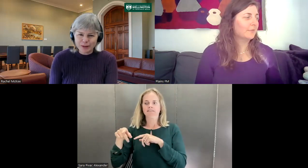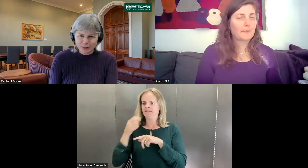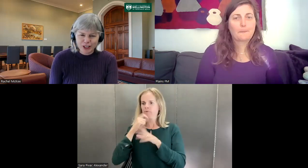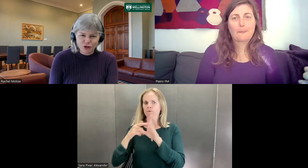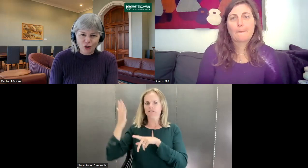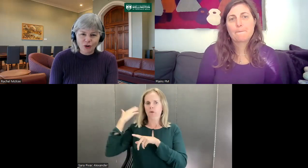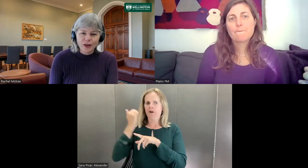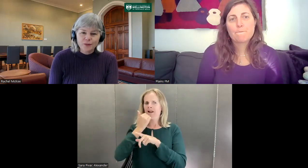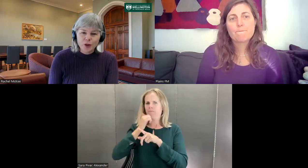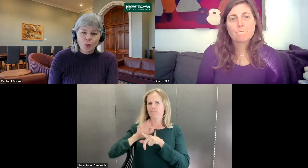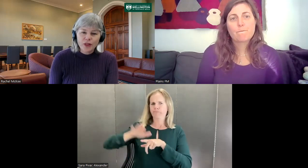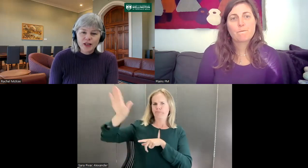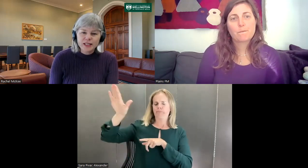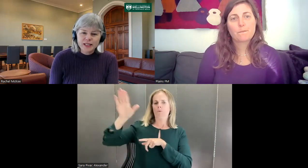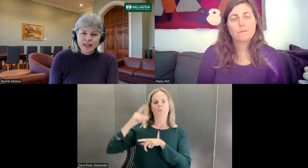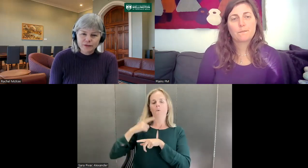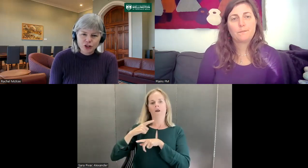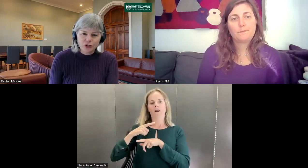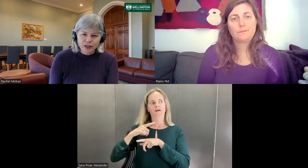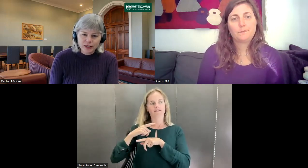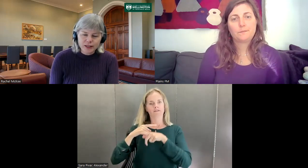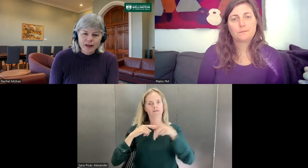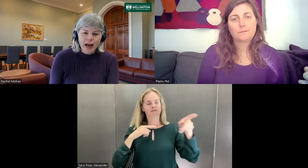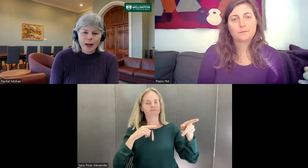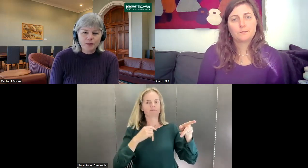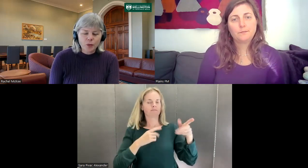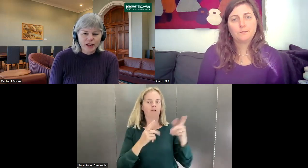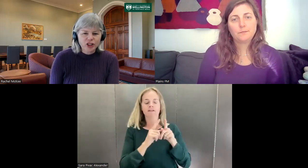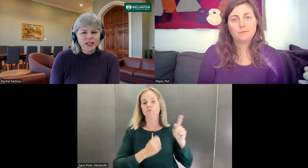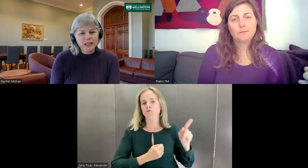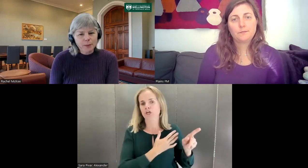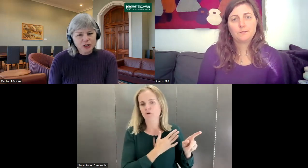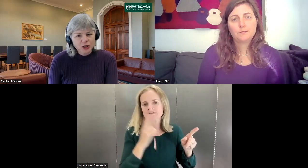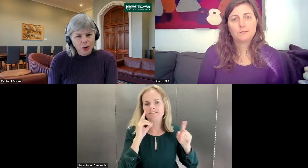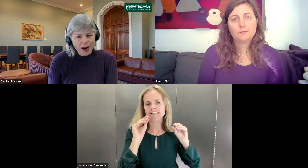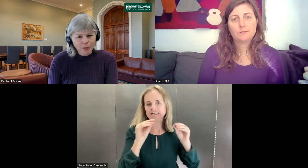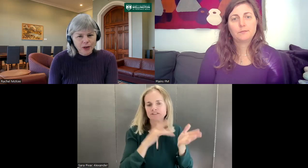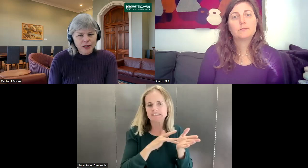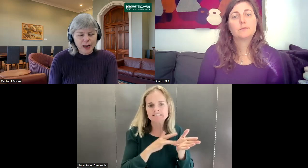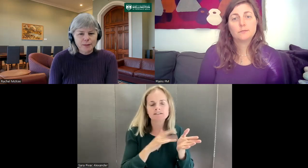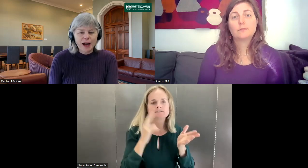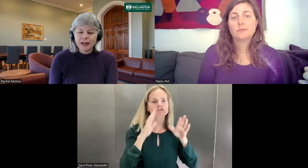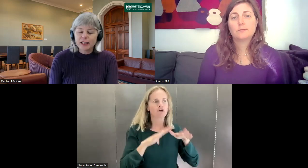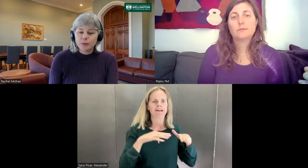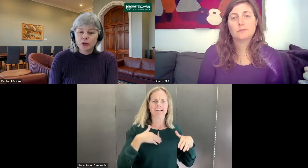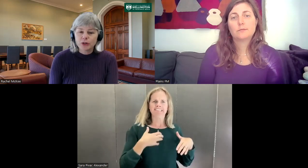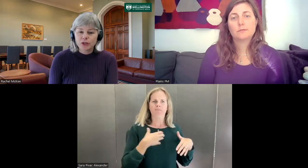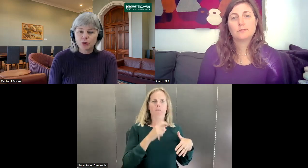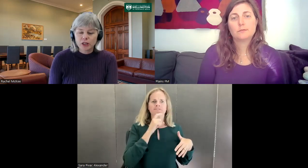are pretty strong. With the deaf students, we've actually seen the numbers go up. And partly that's because kōtaka